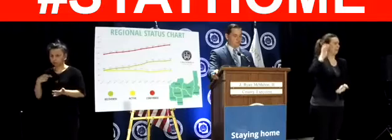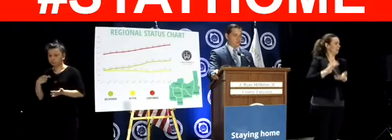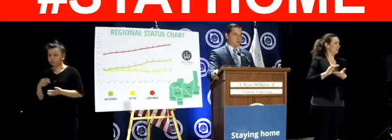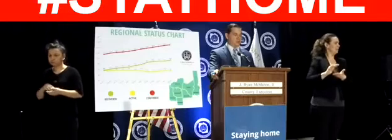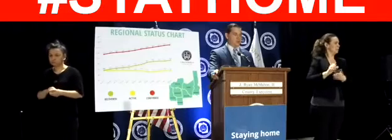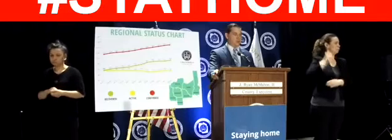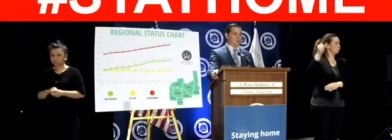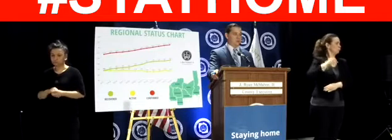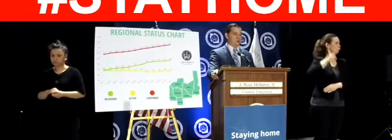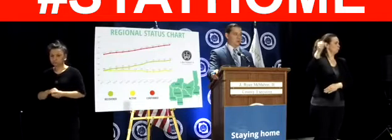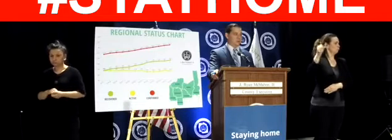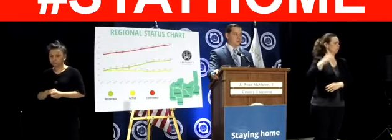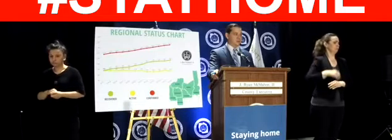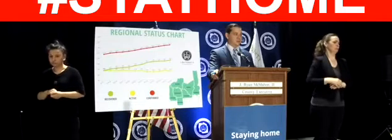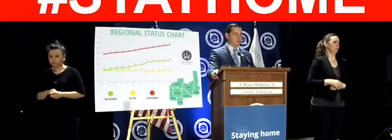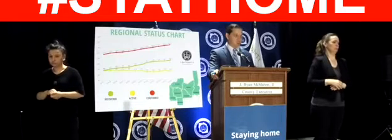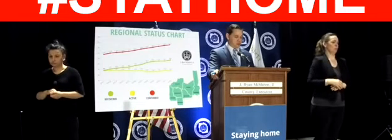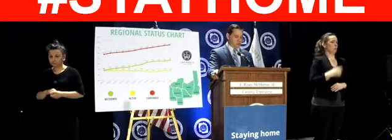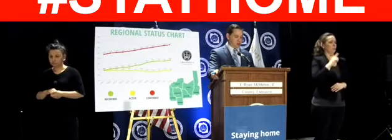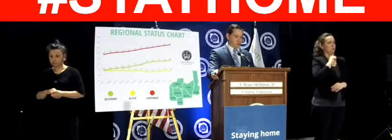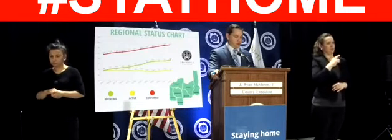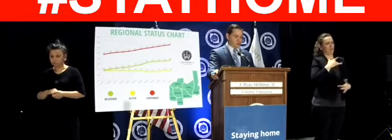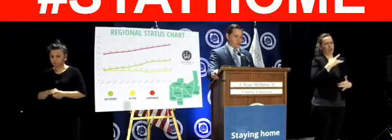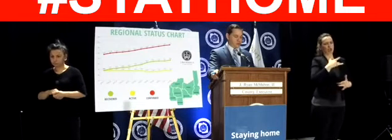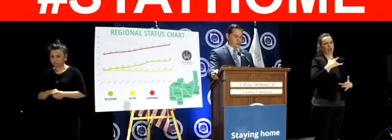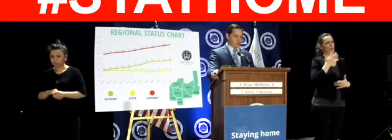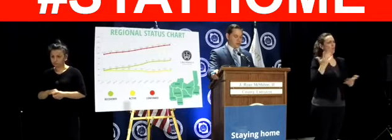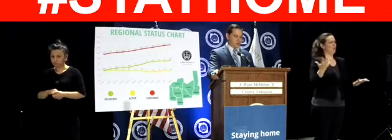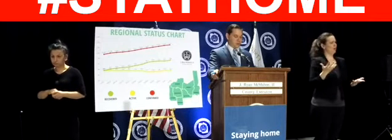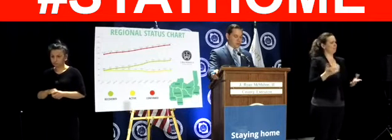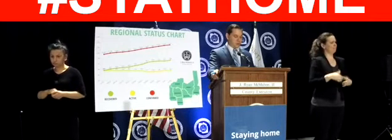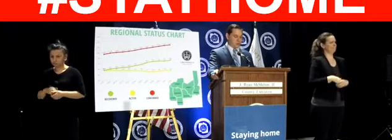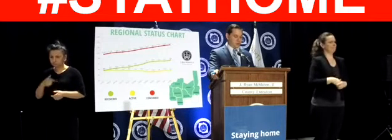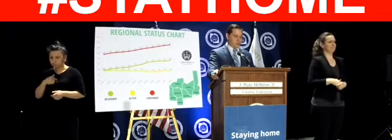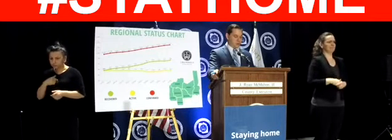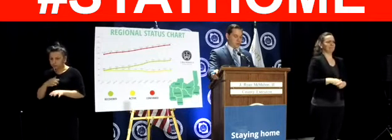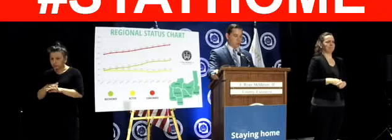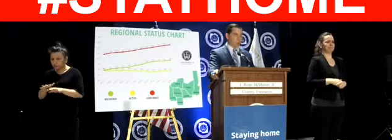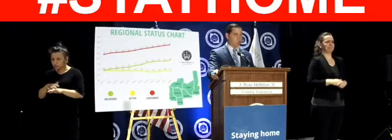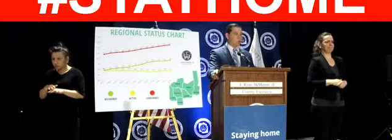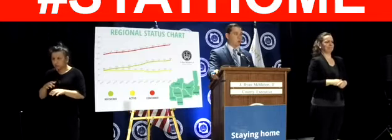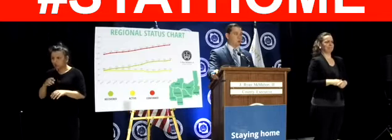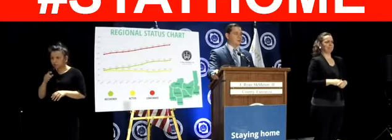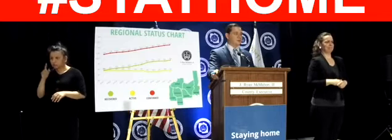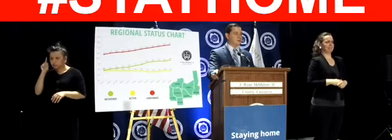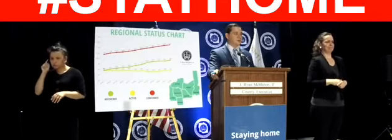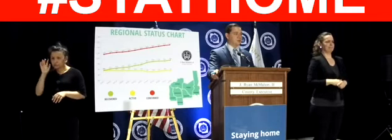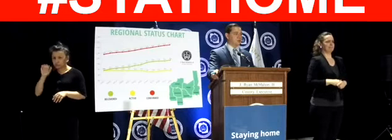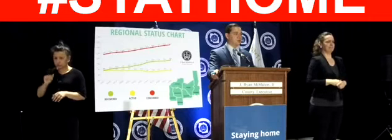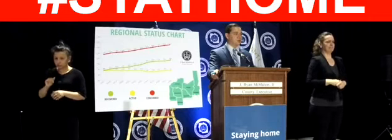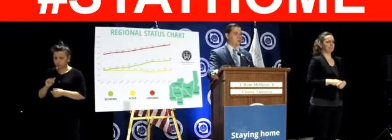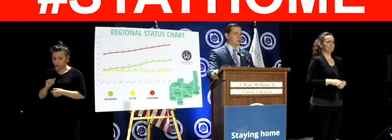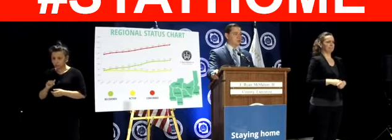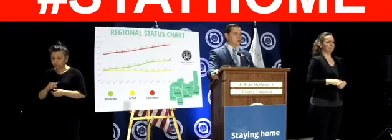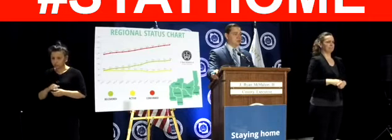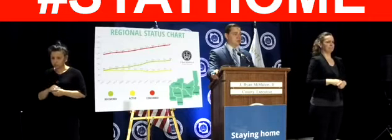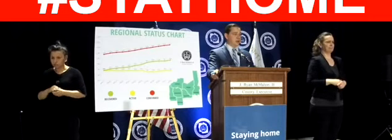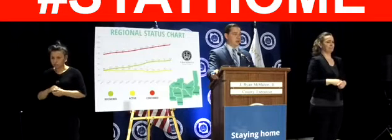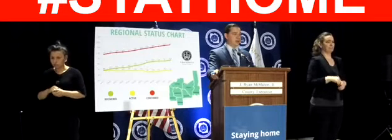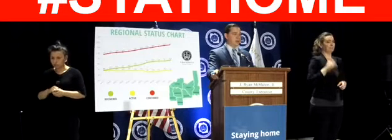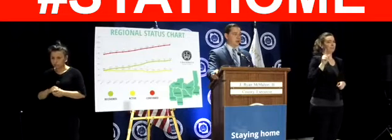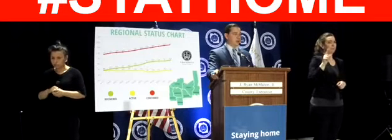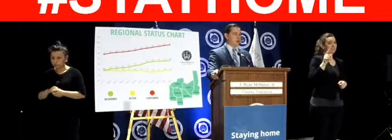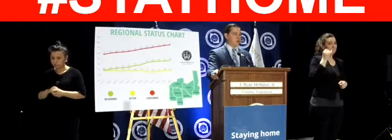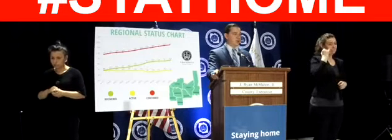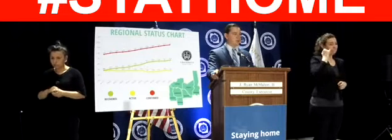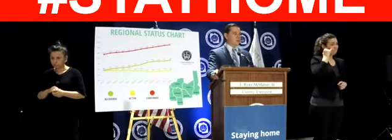I'm really concerned, we've talked about this, but I'm really concerned that we'll lose more residents of the community just looking